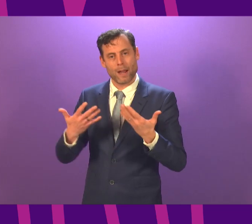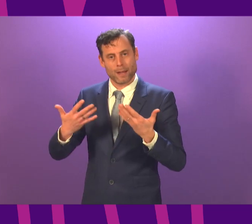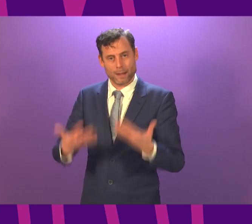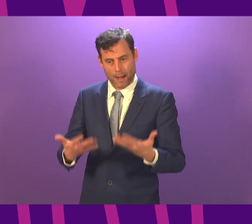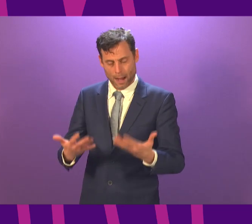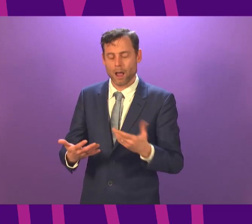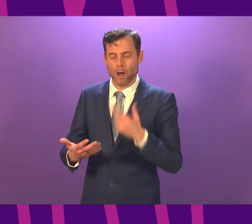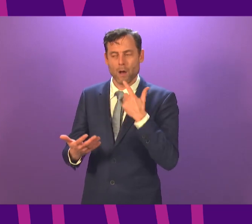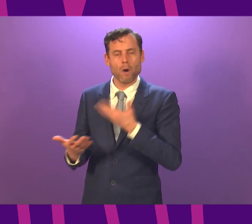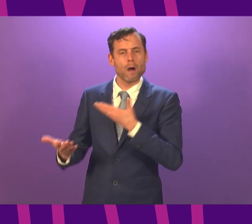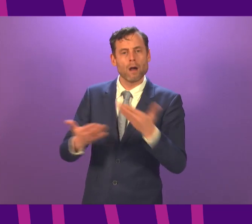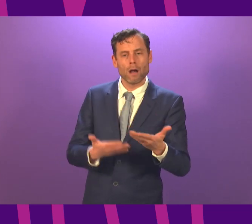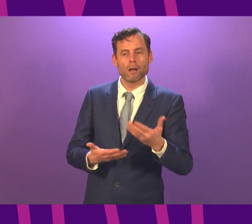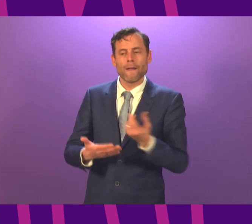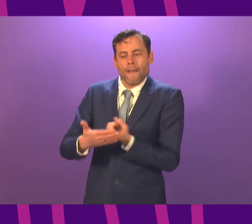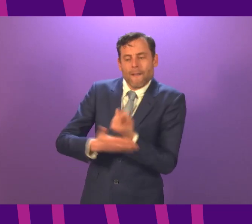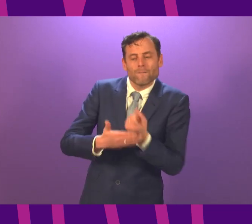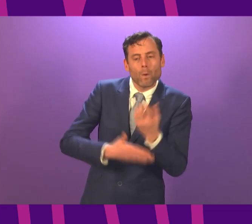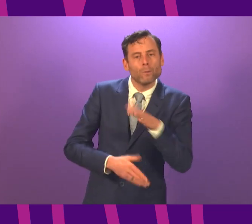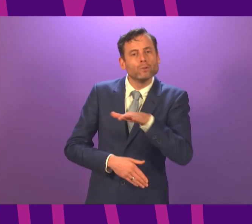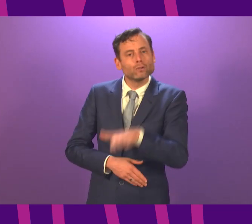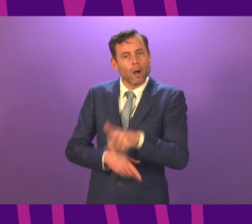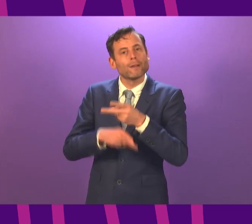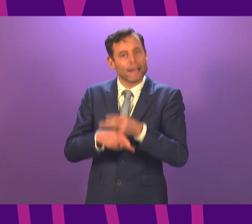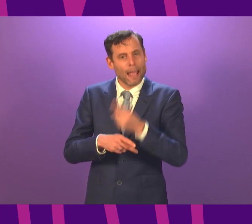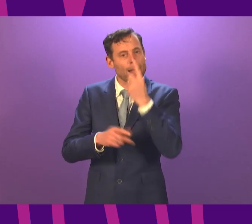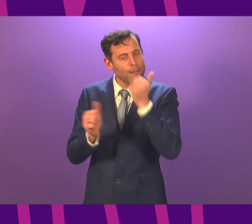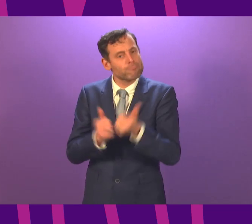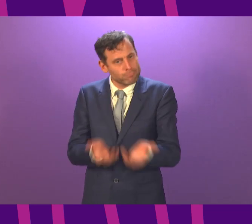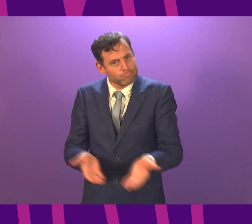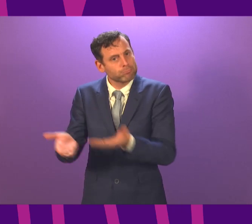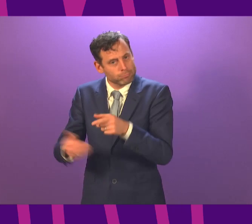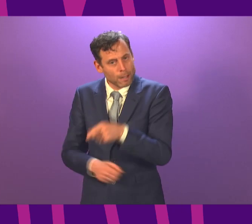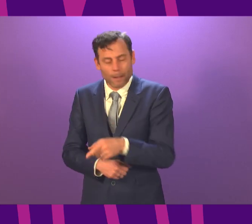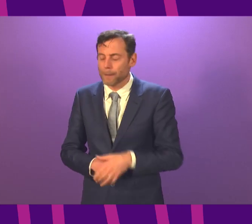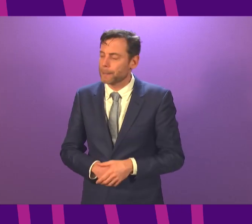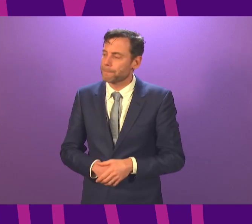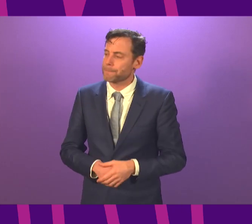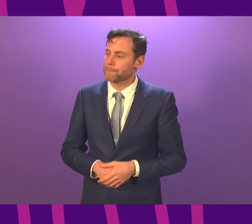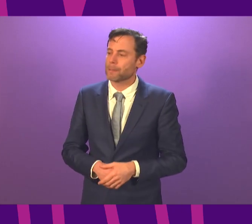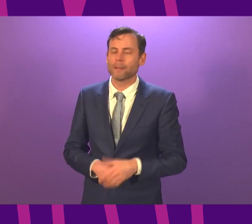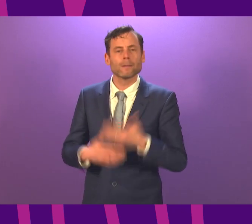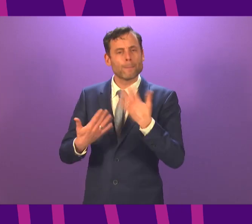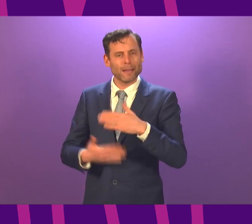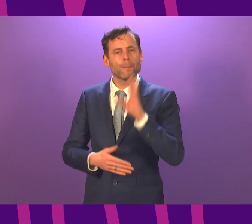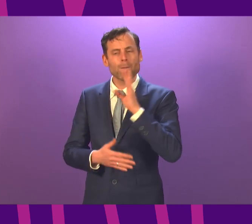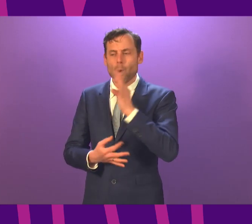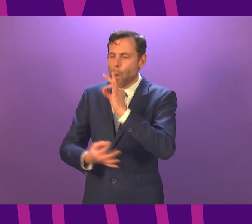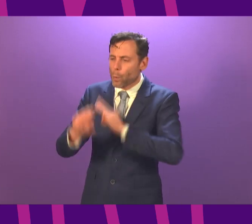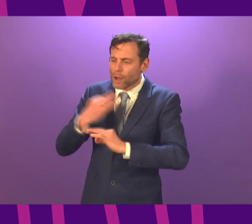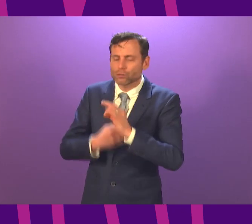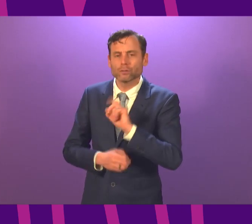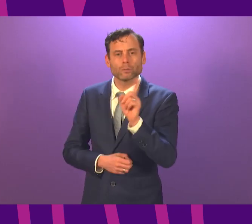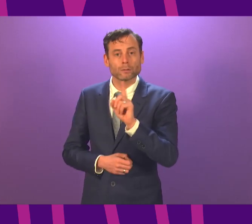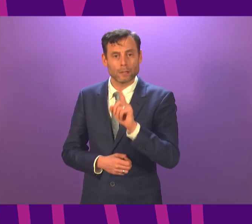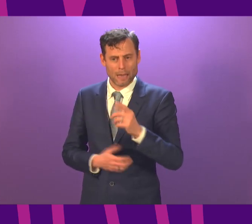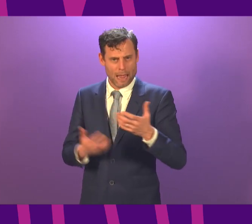informal child care where there are no other alternatives. We will also, as I've said a couple of times in response to previous questions, work with businesses to